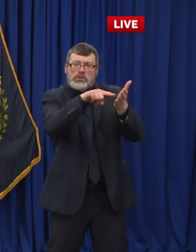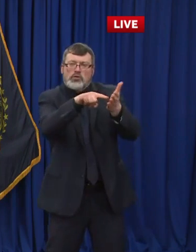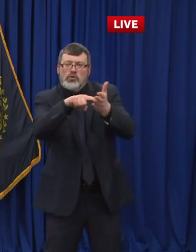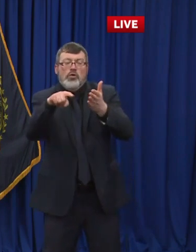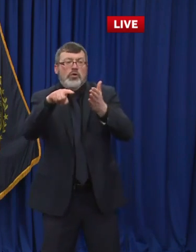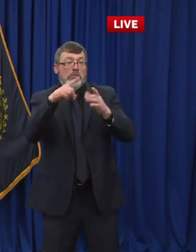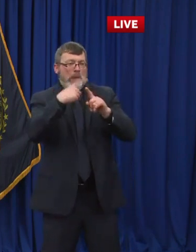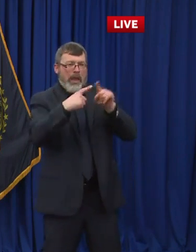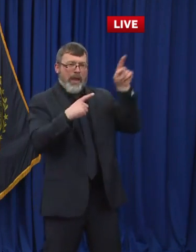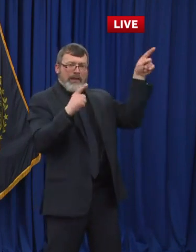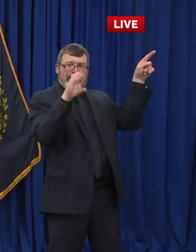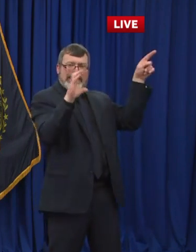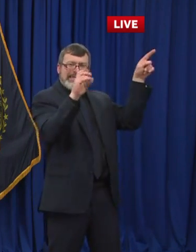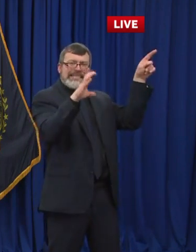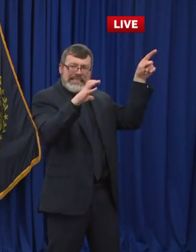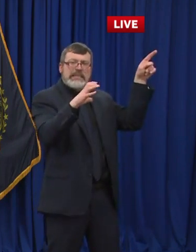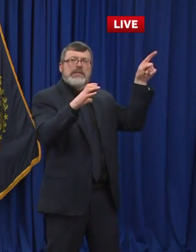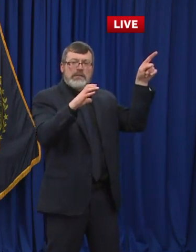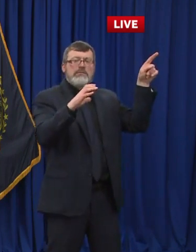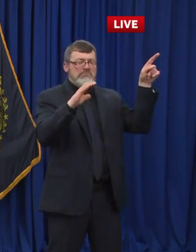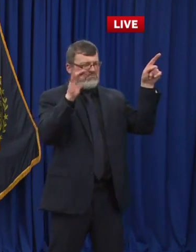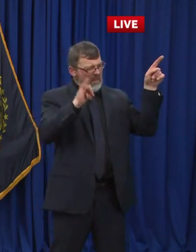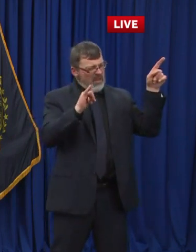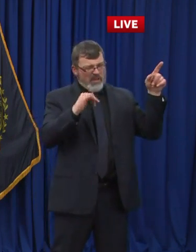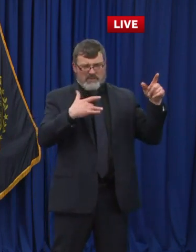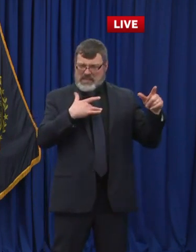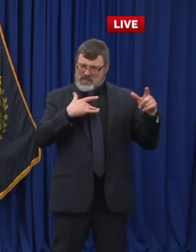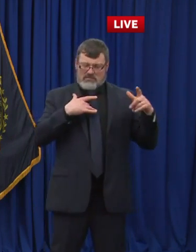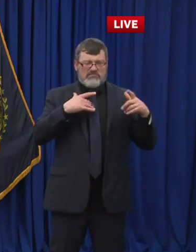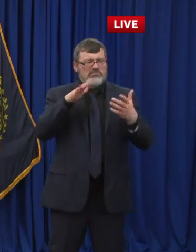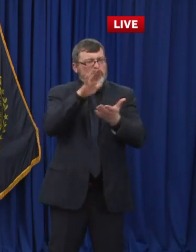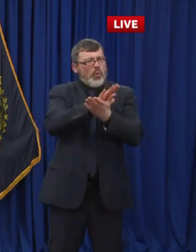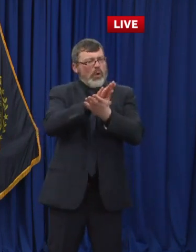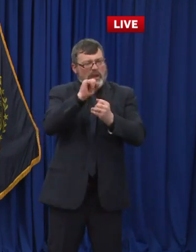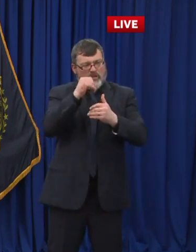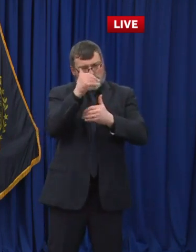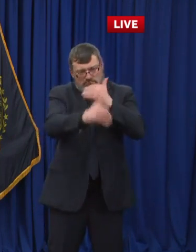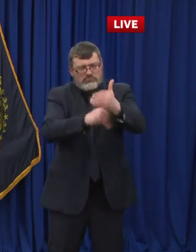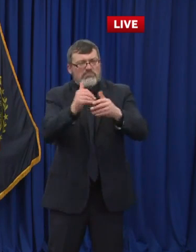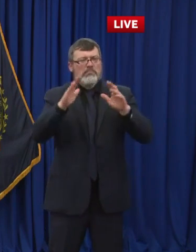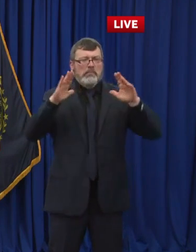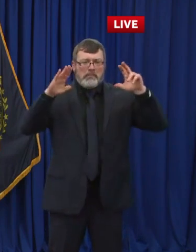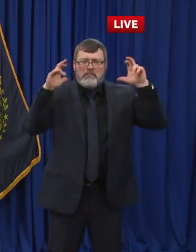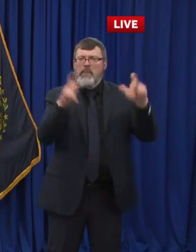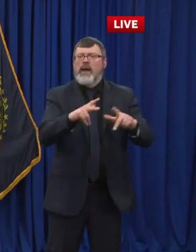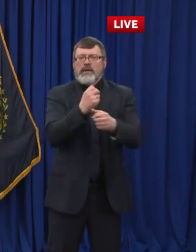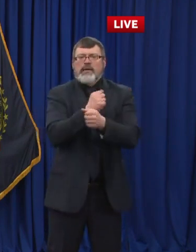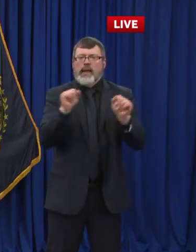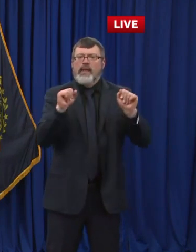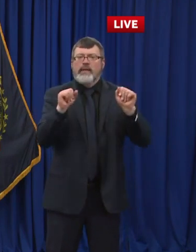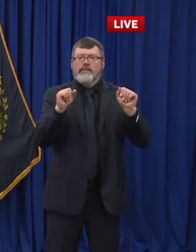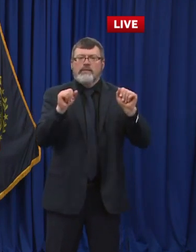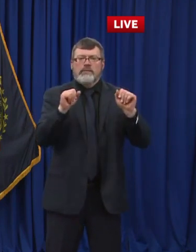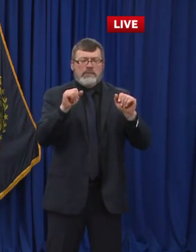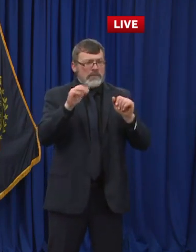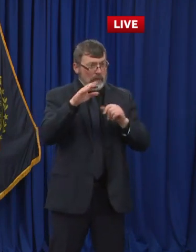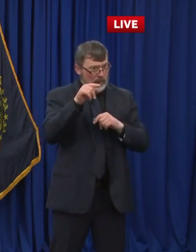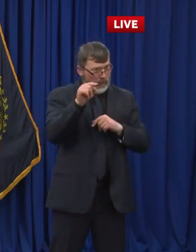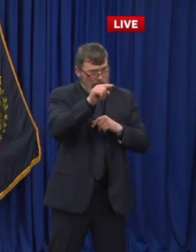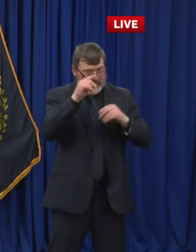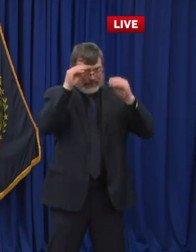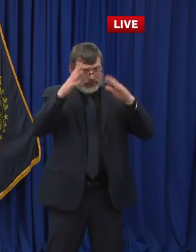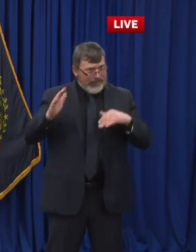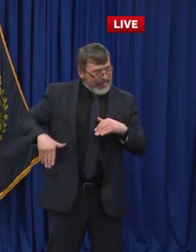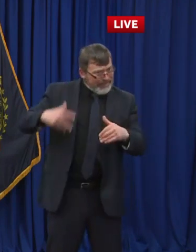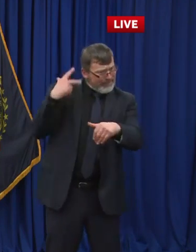vaccination. And, um, and the model has been has been born out time and time again. And a big thank you. I just want to take a moment, say a big thank you to all the